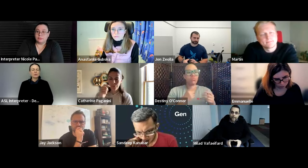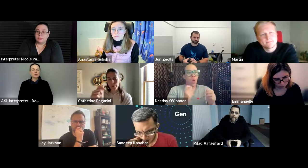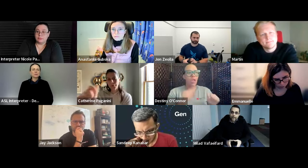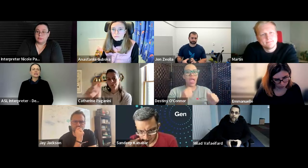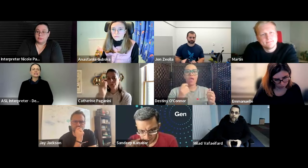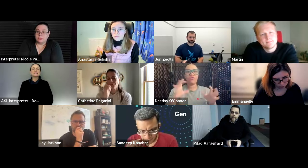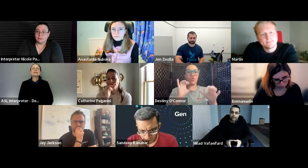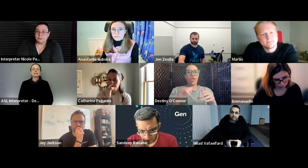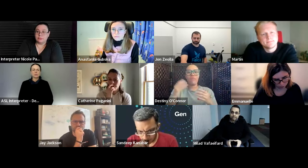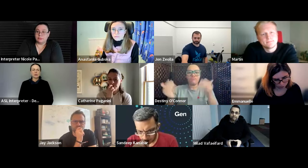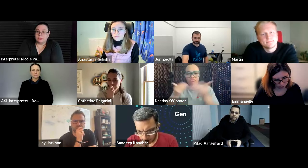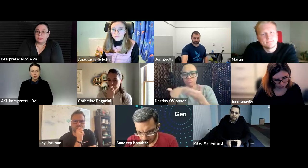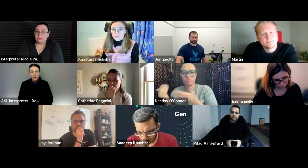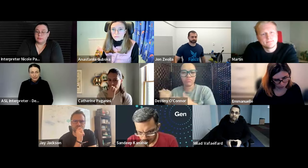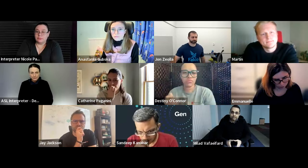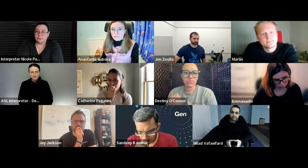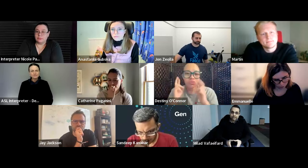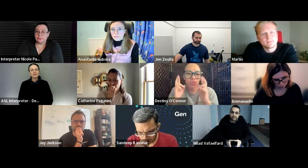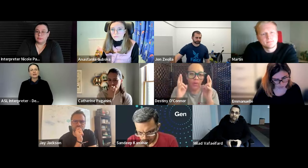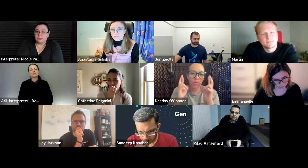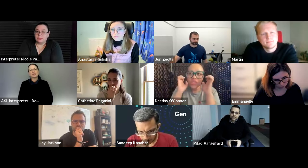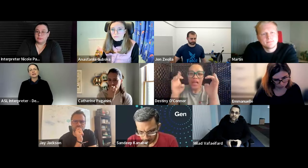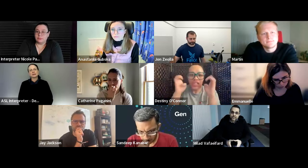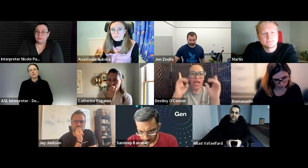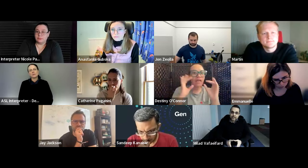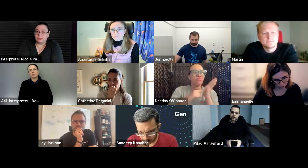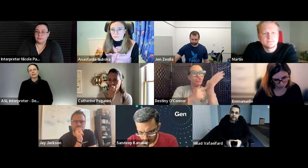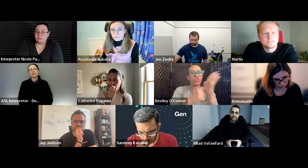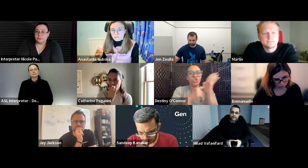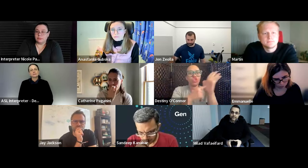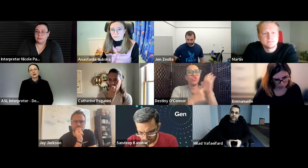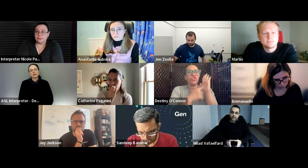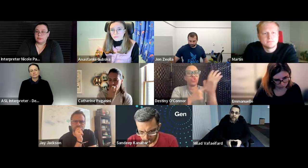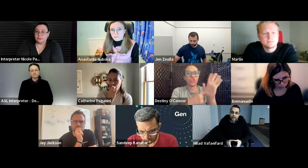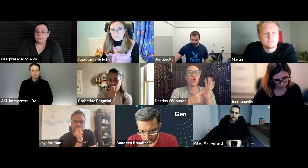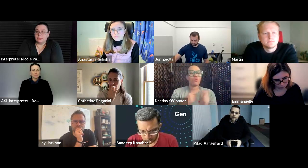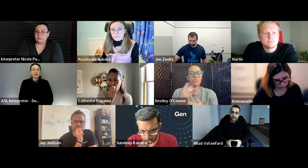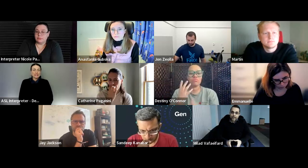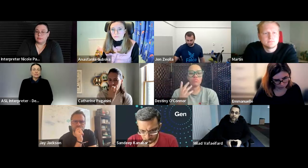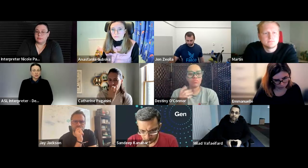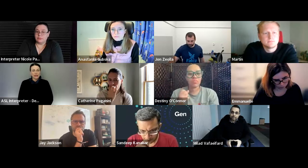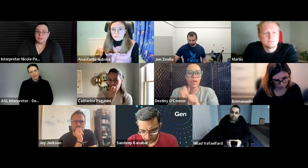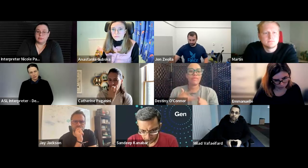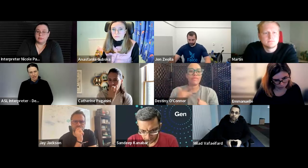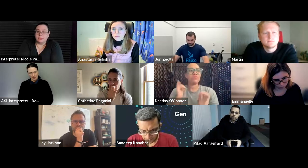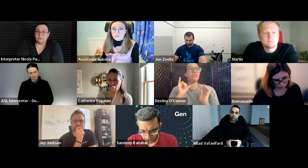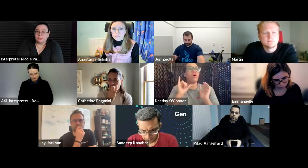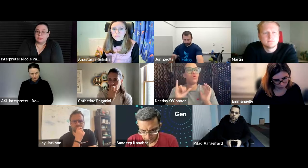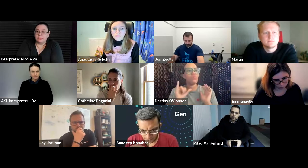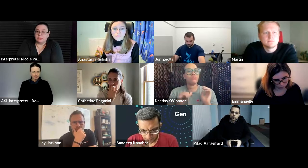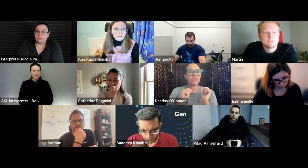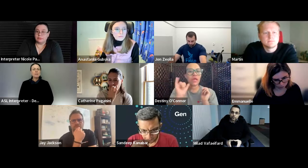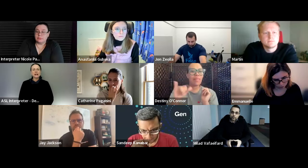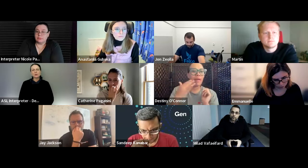um when people can see someone else doing it and they can hopefully um by demonstrating and educating